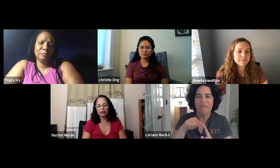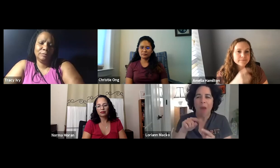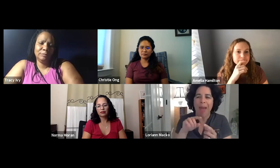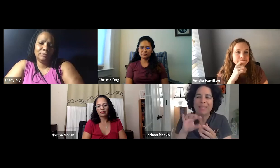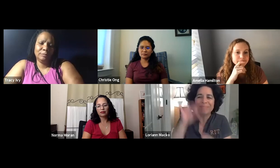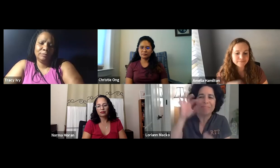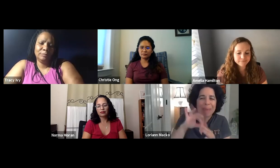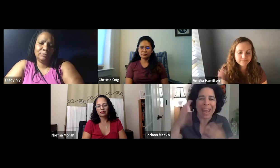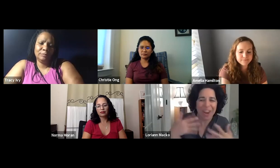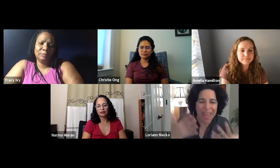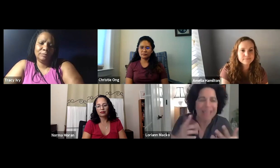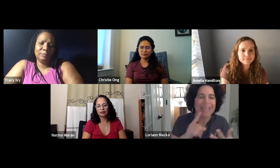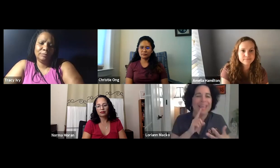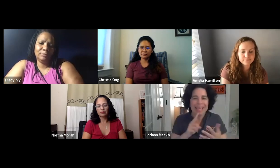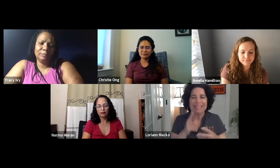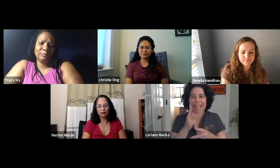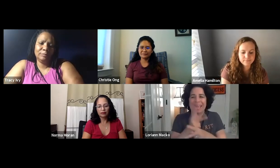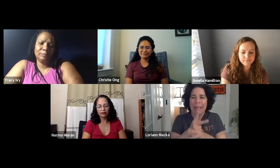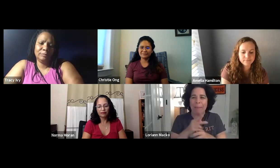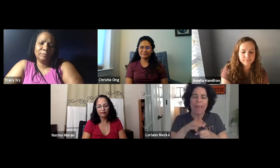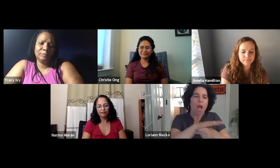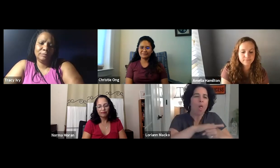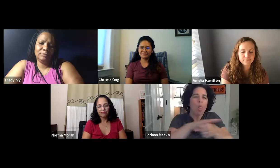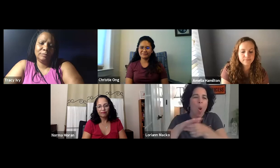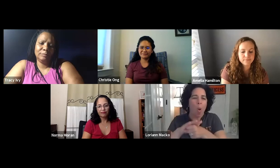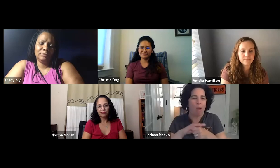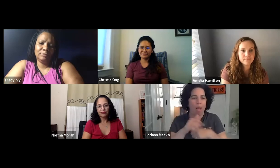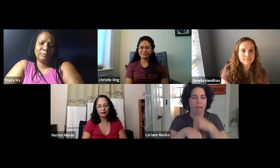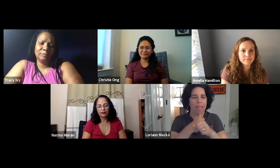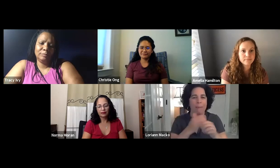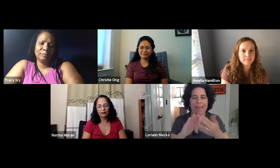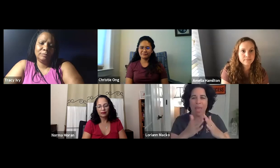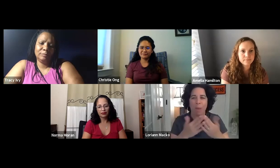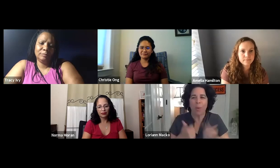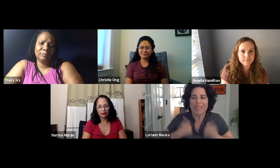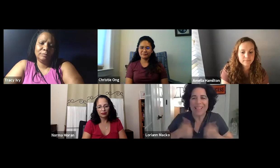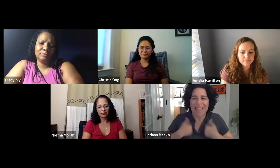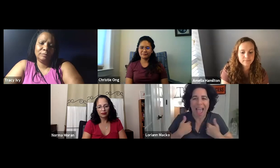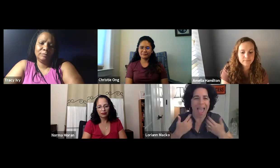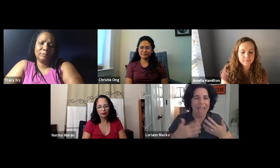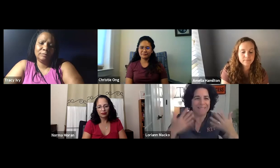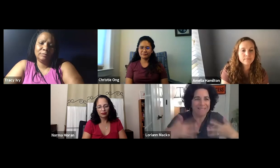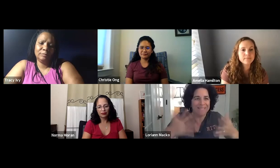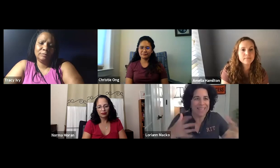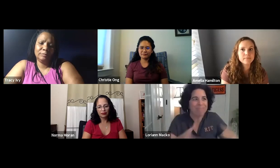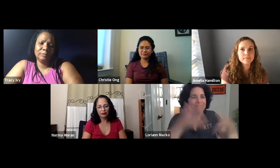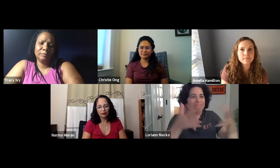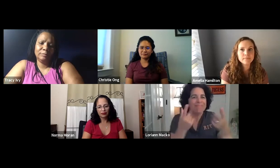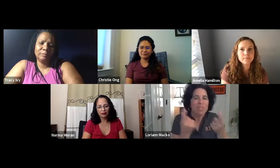become successful. I think when it comes to spirit, that again goes back to those local alumni communities.